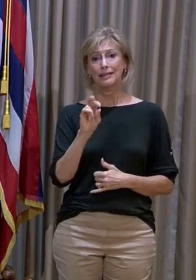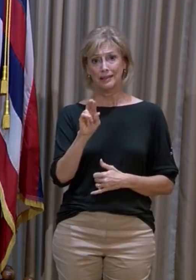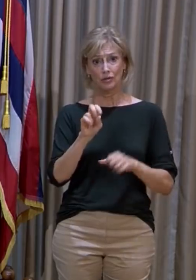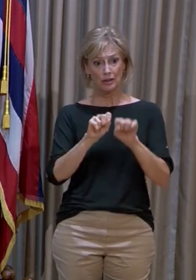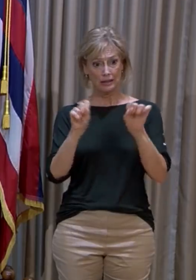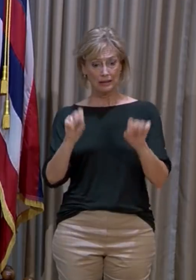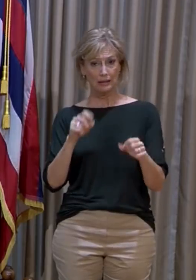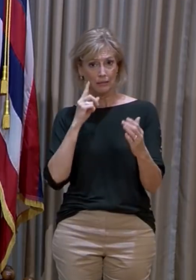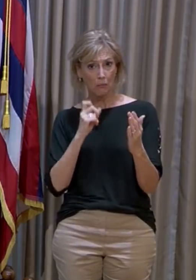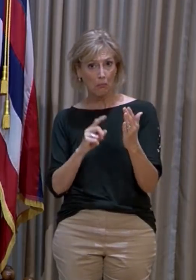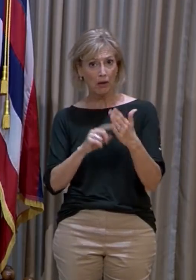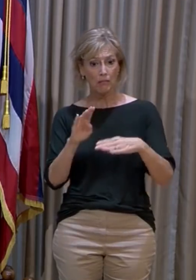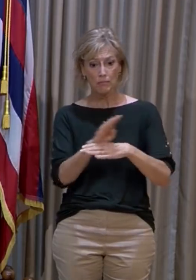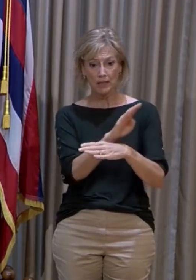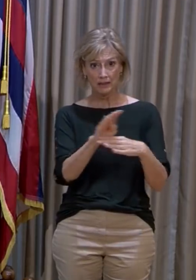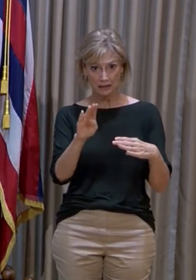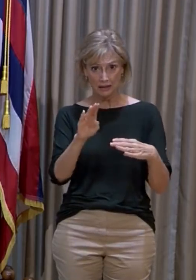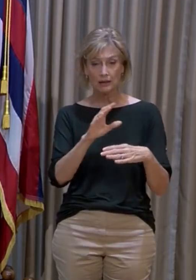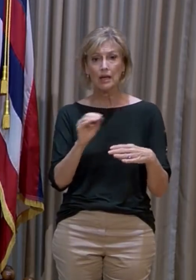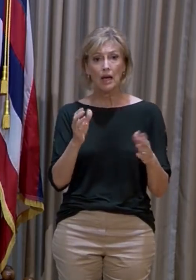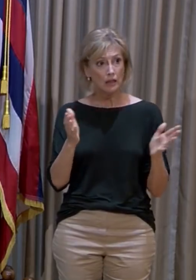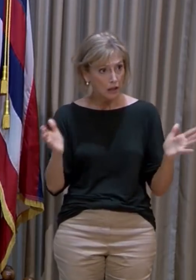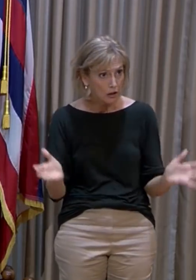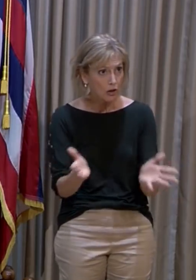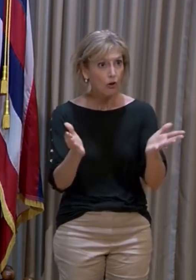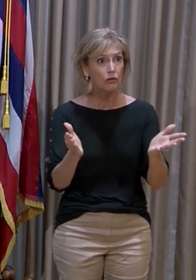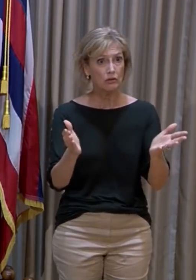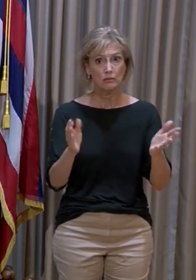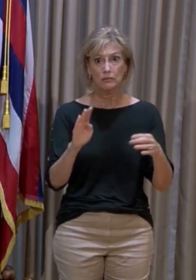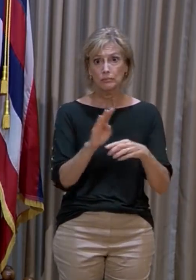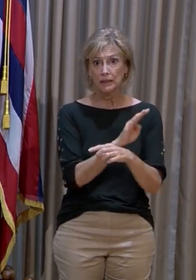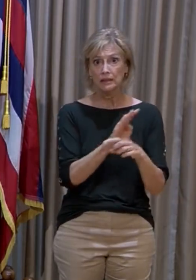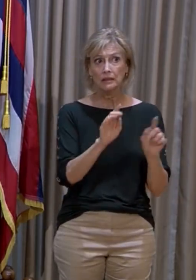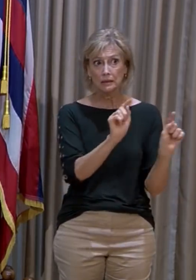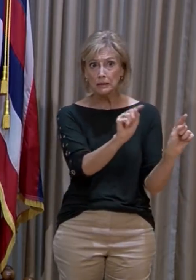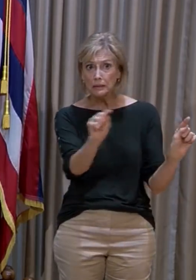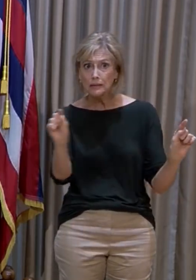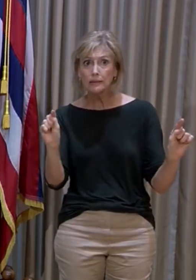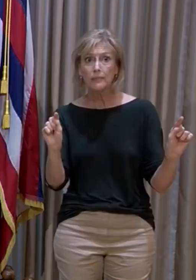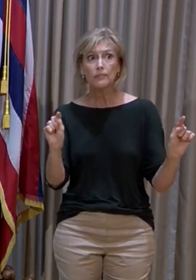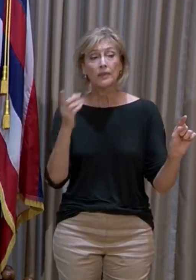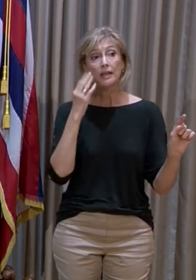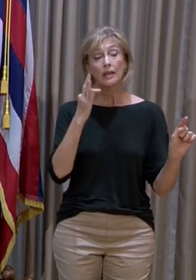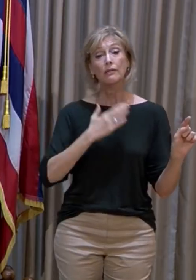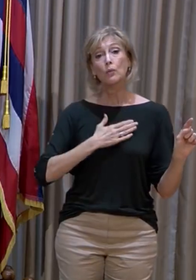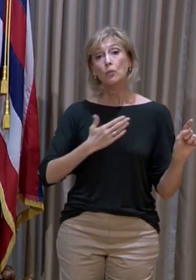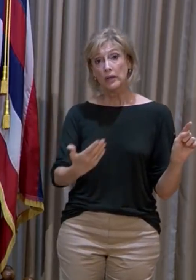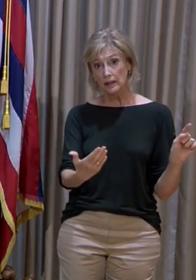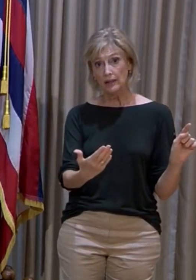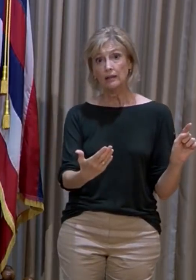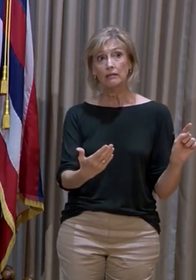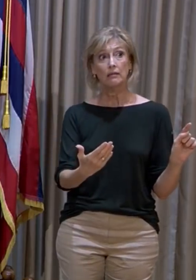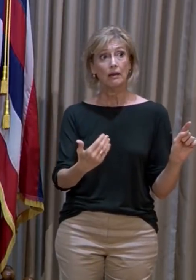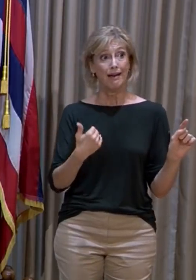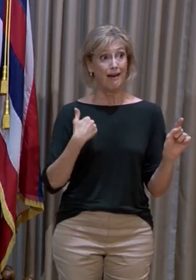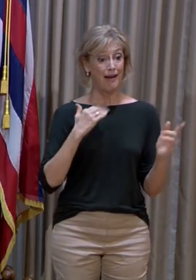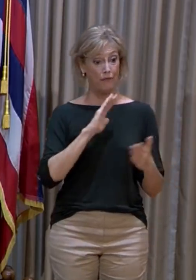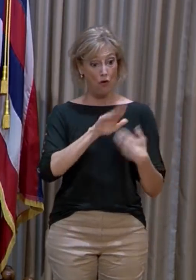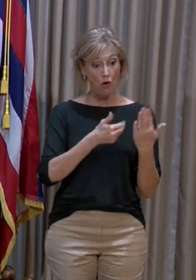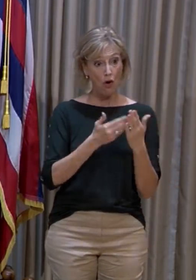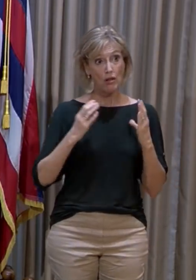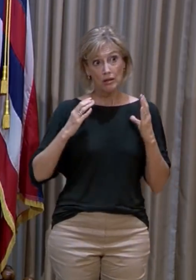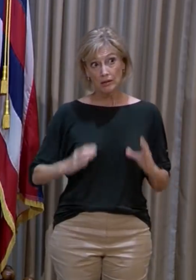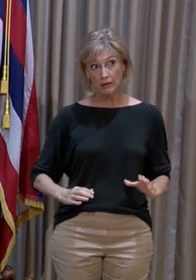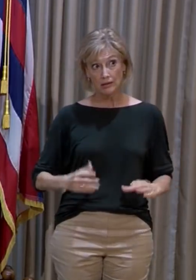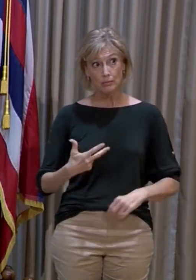businesses and encourages businesses who are willing to have all of their customers